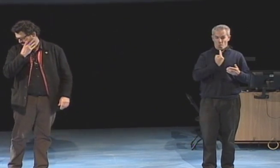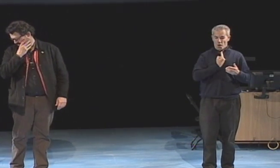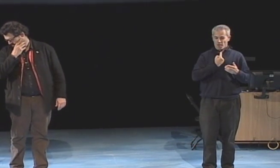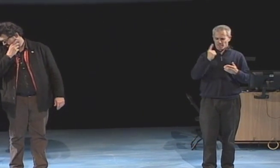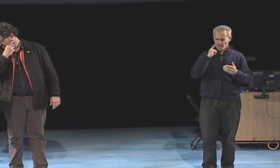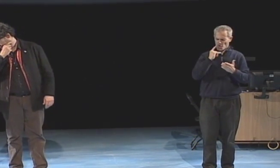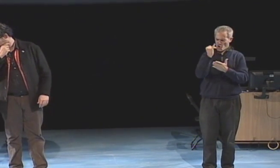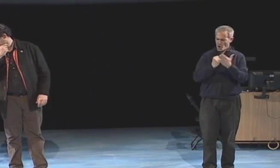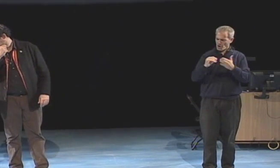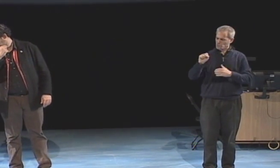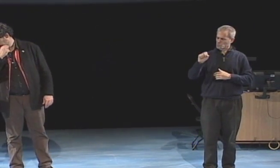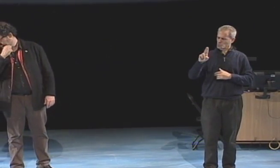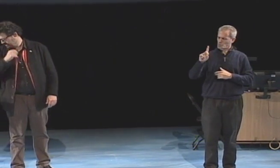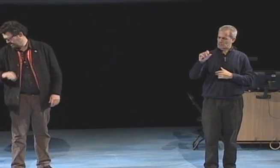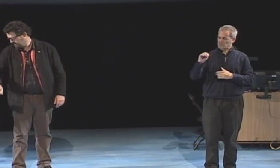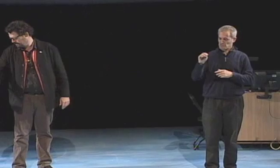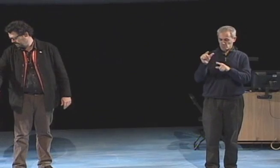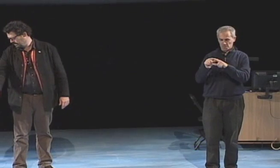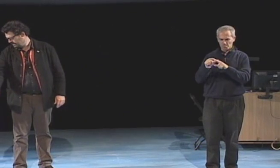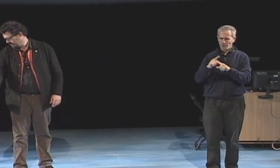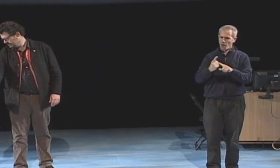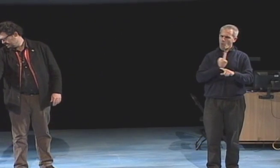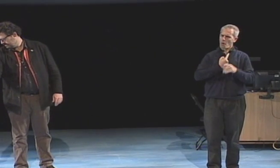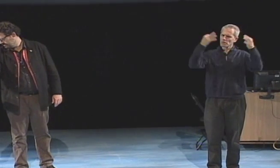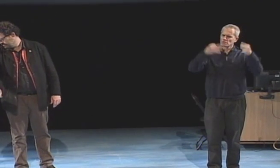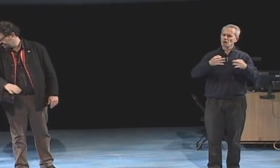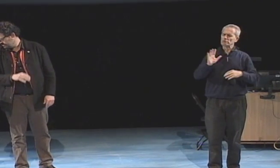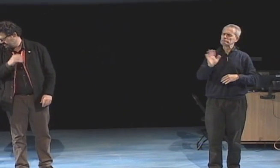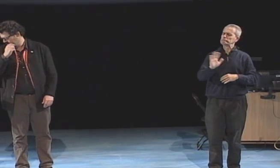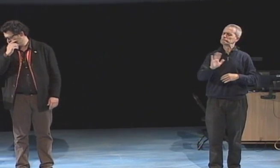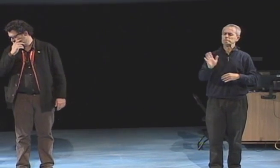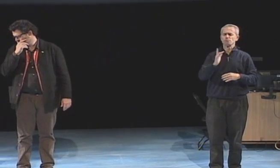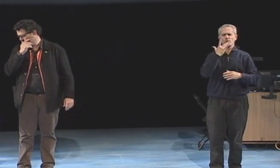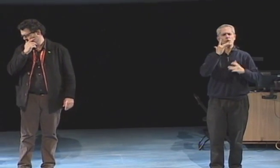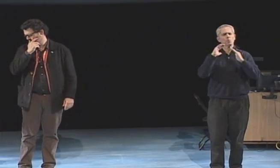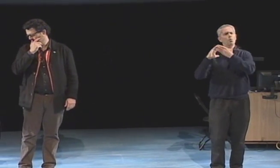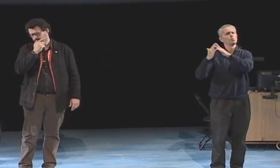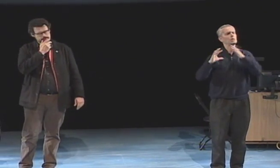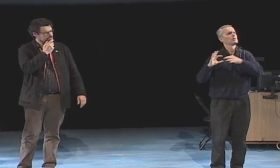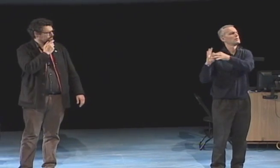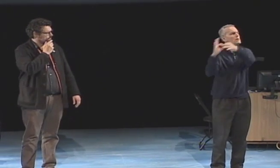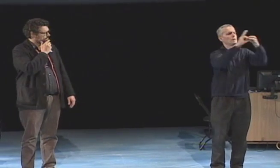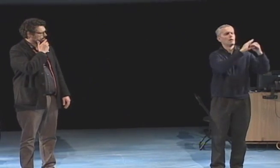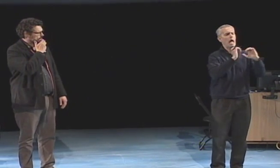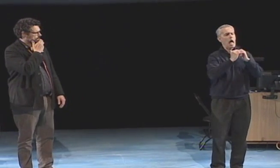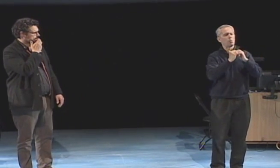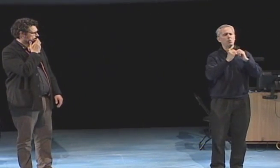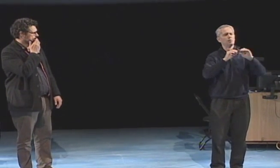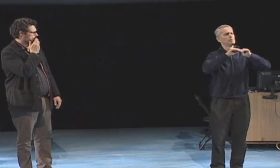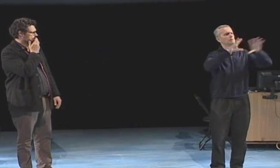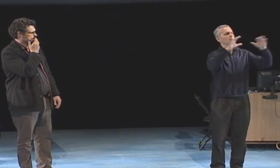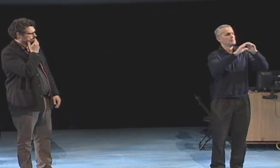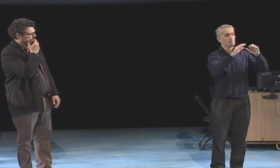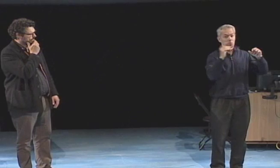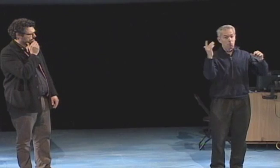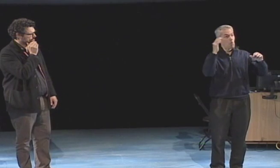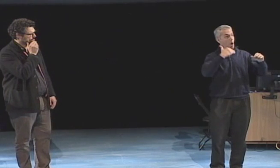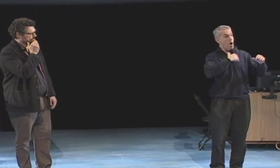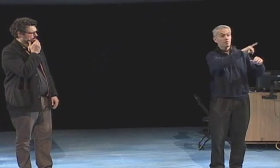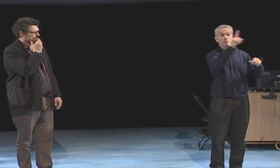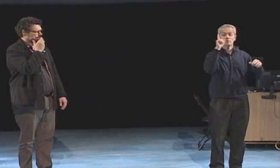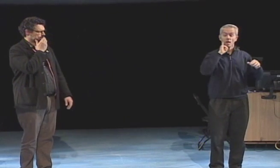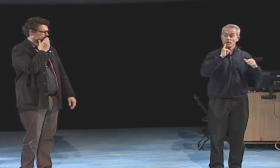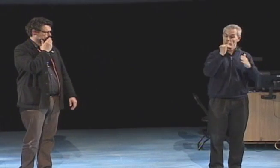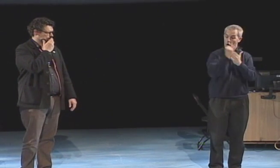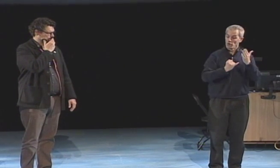so I thought am I the only deaf artist working on sordism I knew I